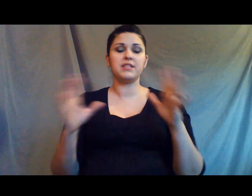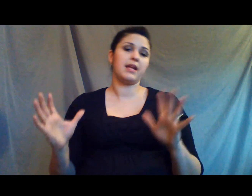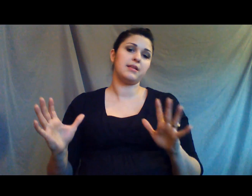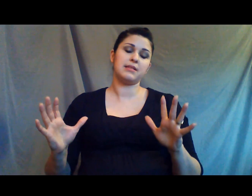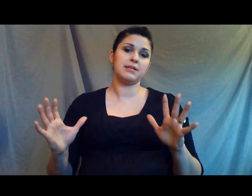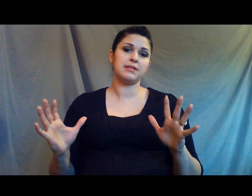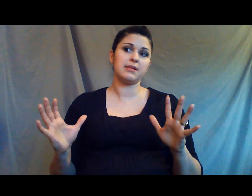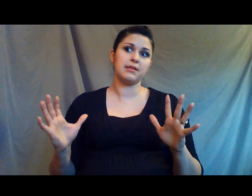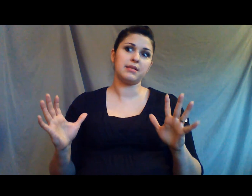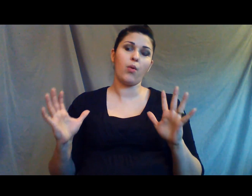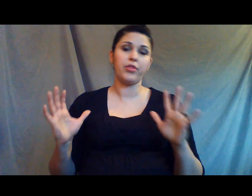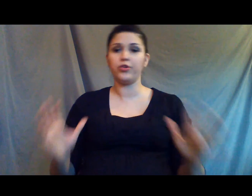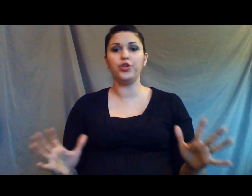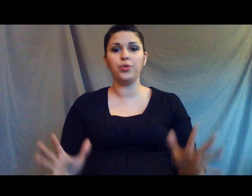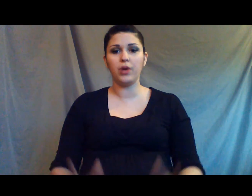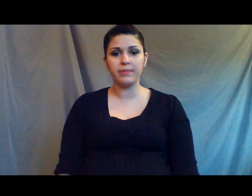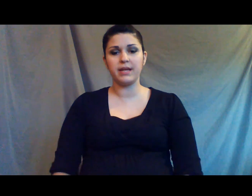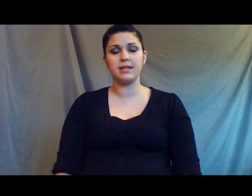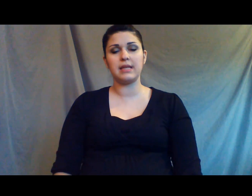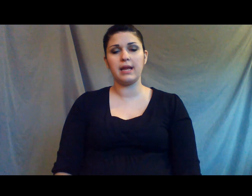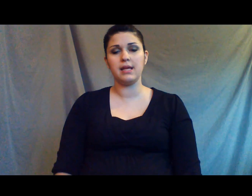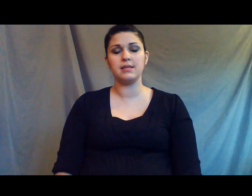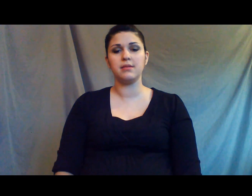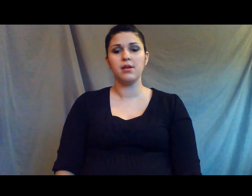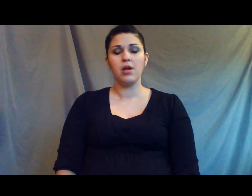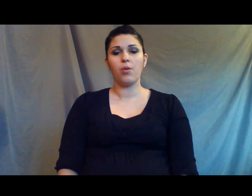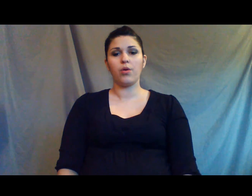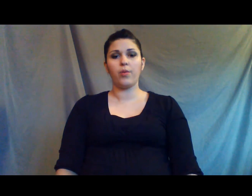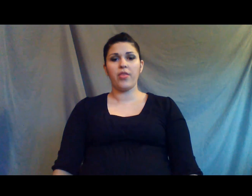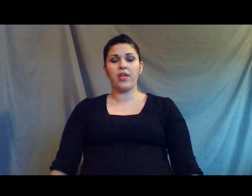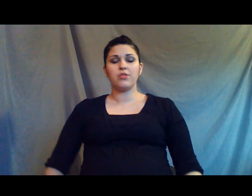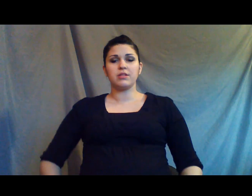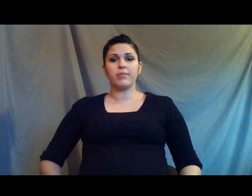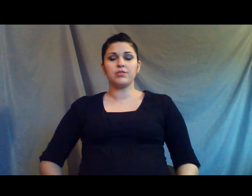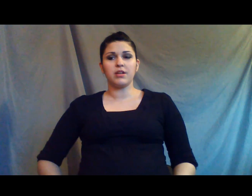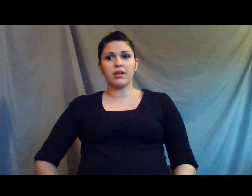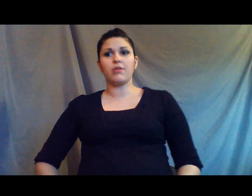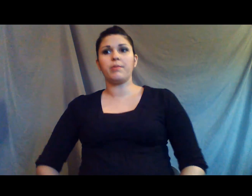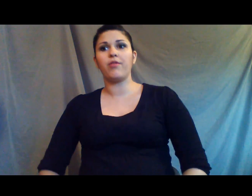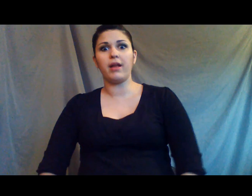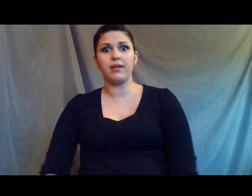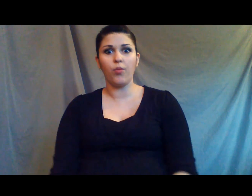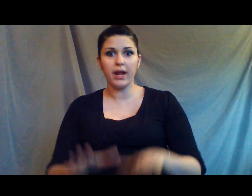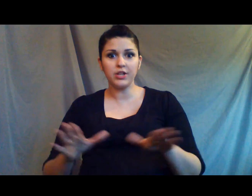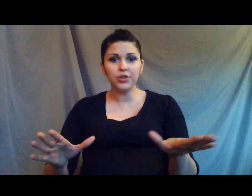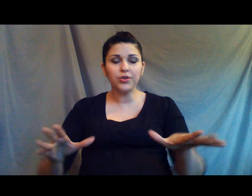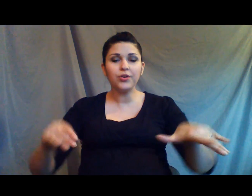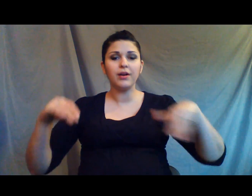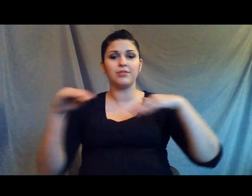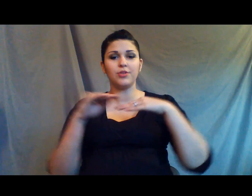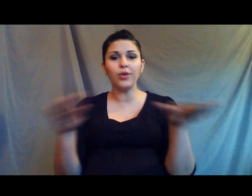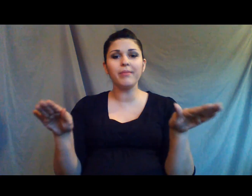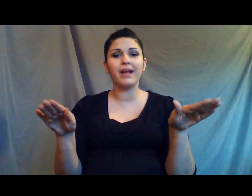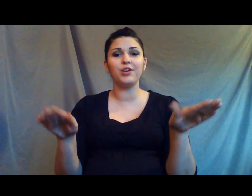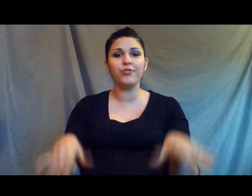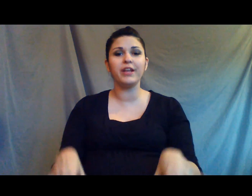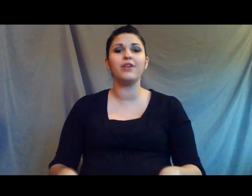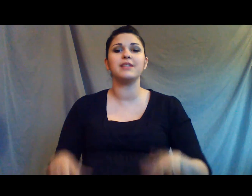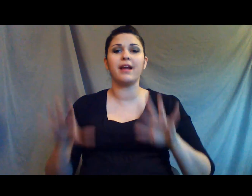states to say what their new and updated sign is or the one that they use the most there. Cause that would be great. And when I do, I'll totally make a new video saying